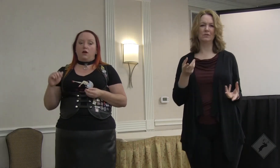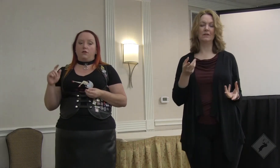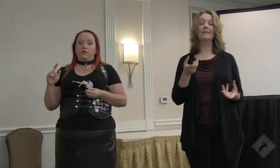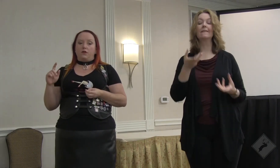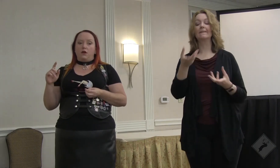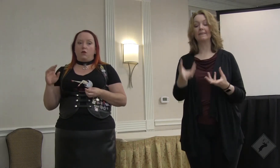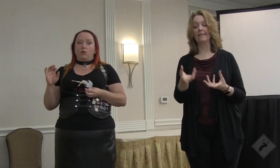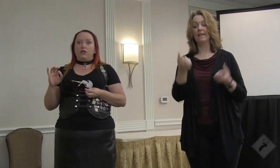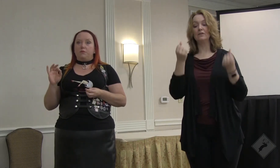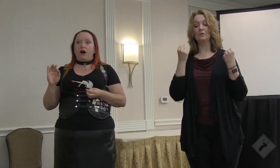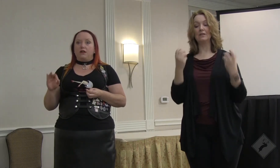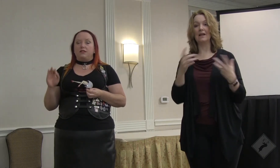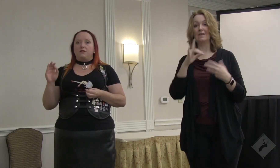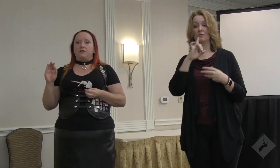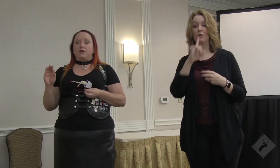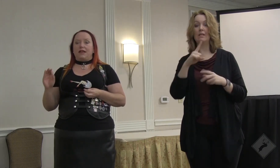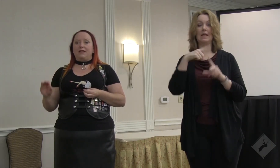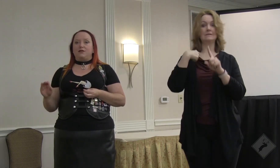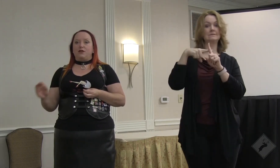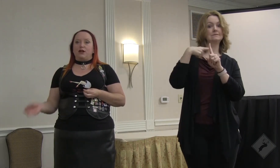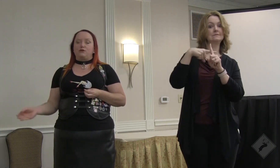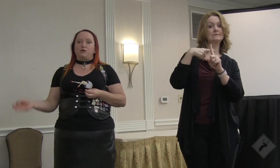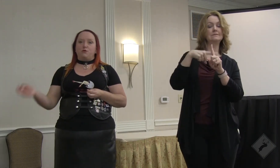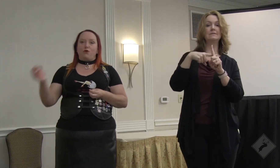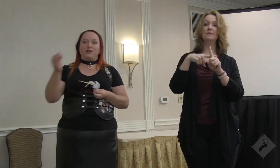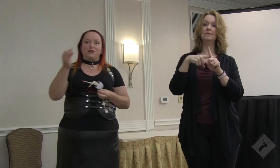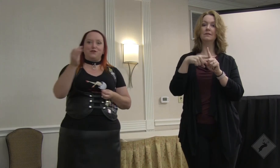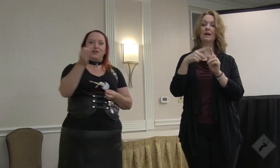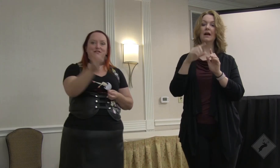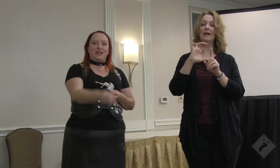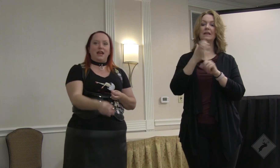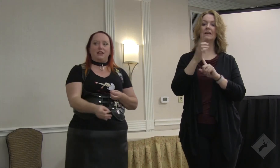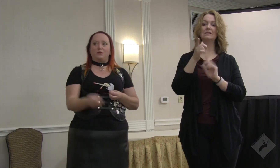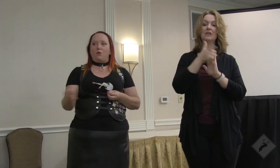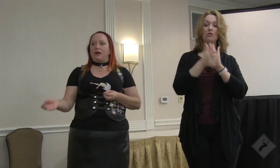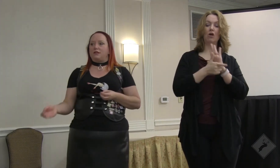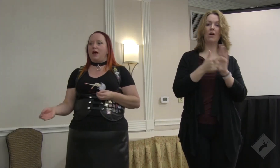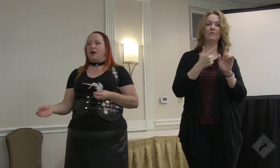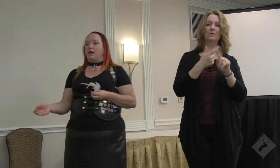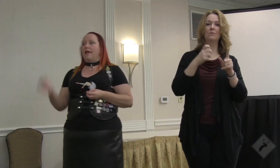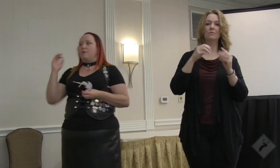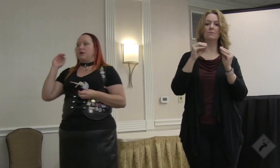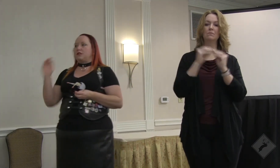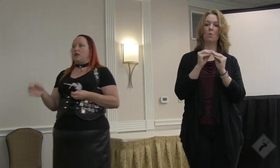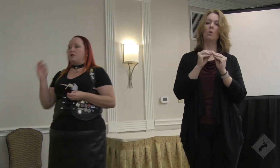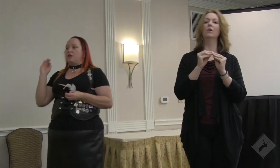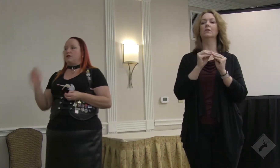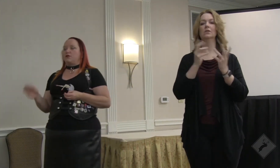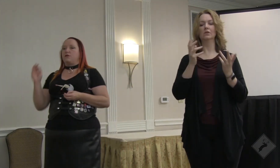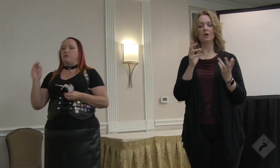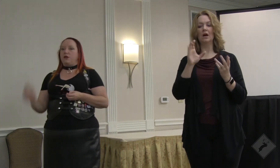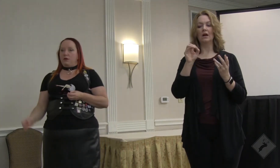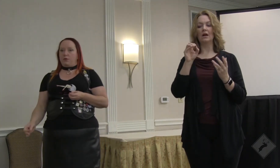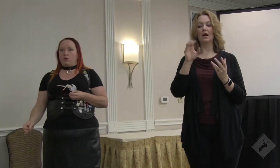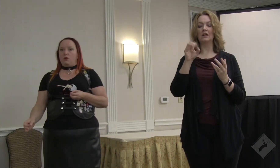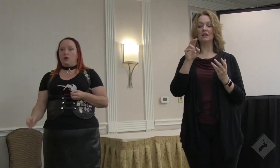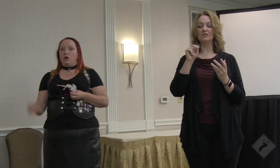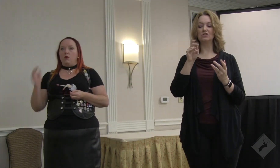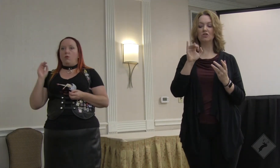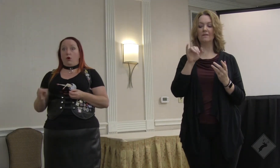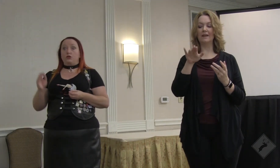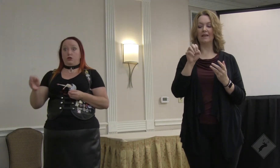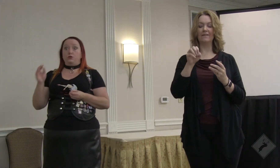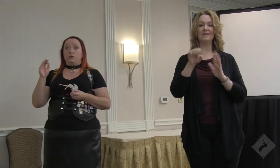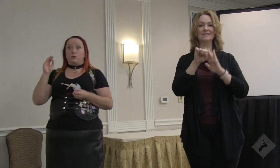a lot of really positive case law that comes from the more conservative states. Well, why is that? Because a lot of conservative people